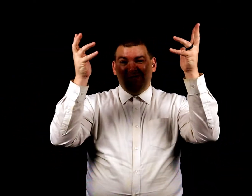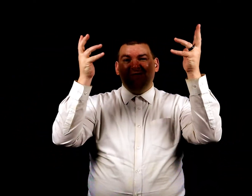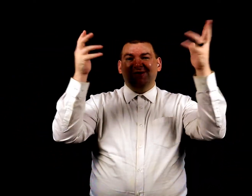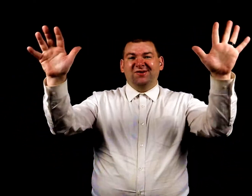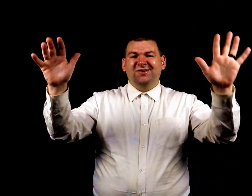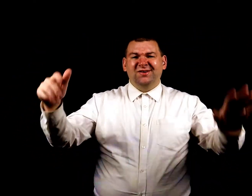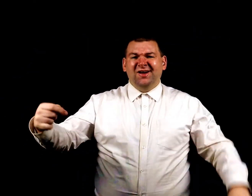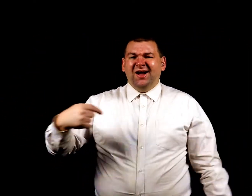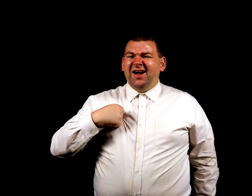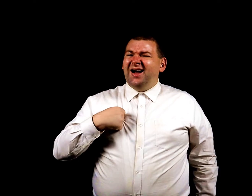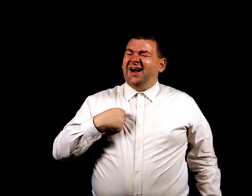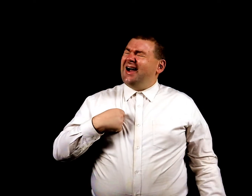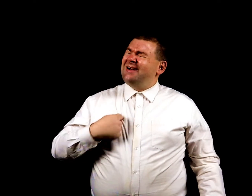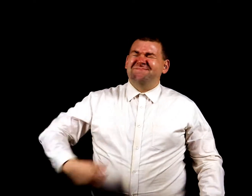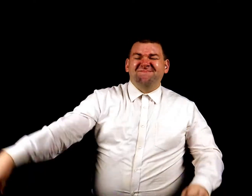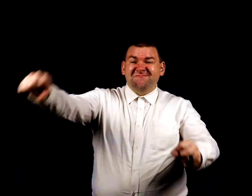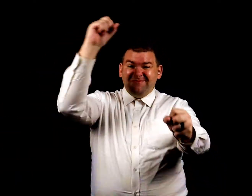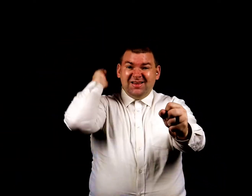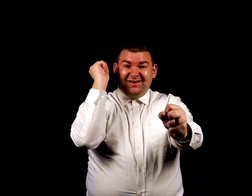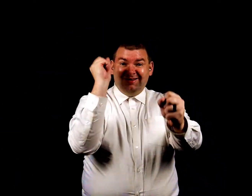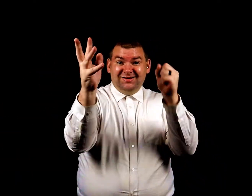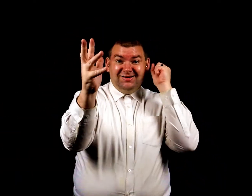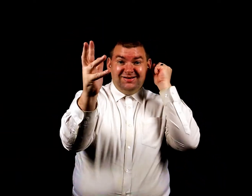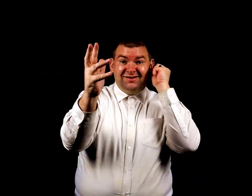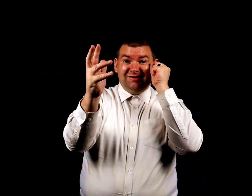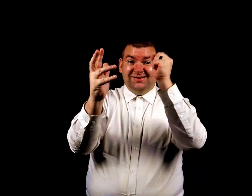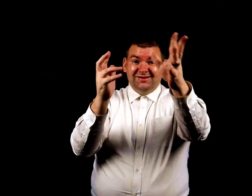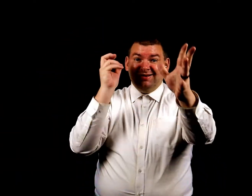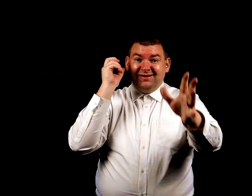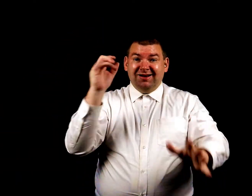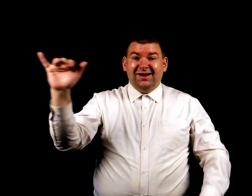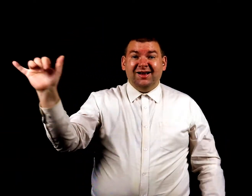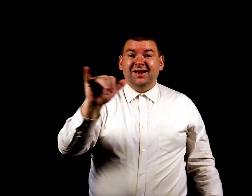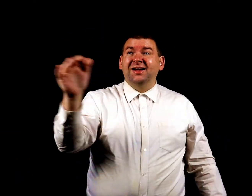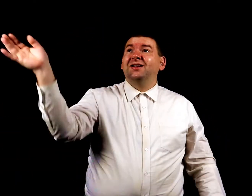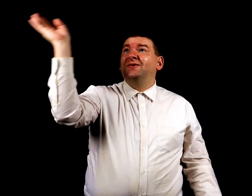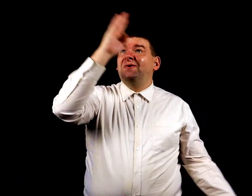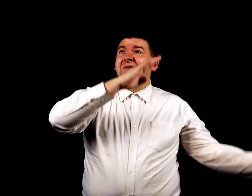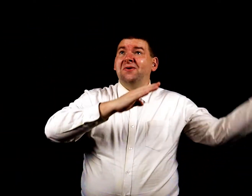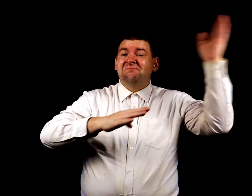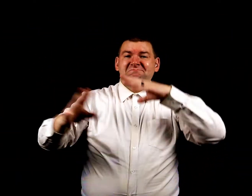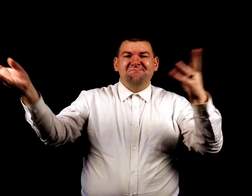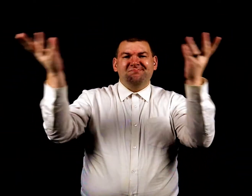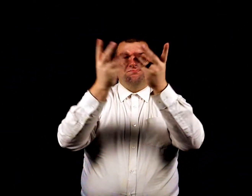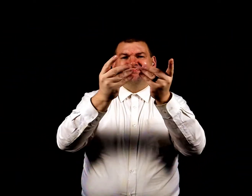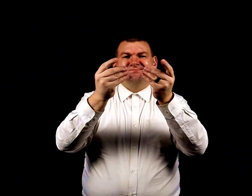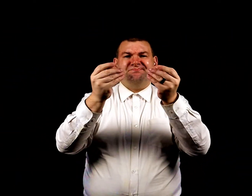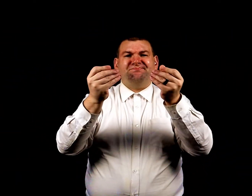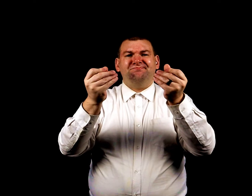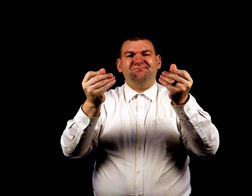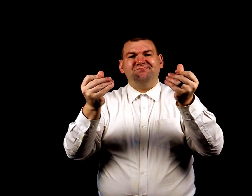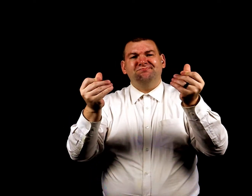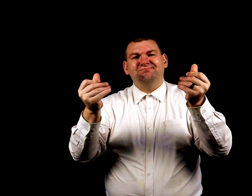I'm gonna sing like the storm has passed